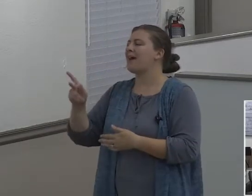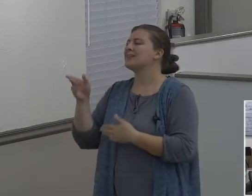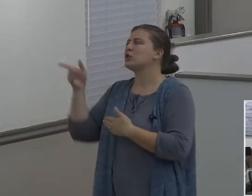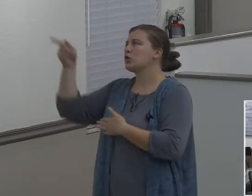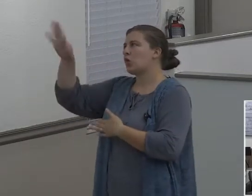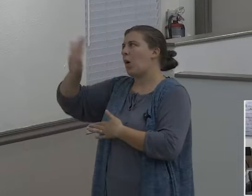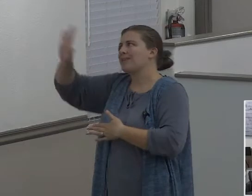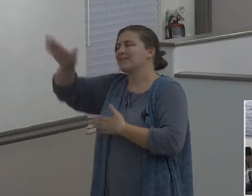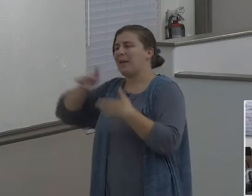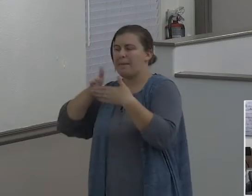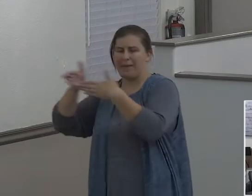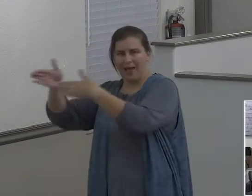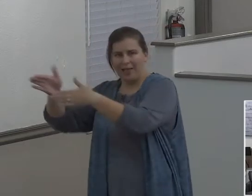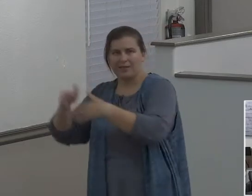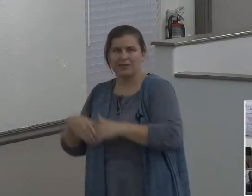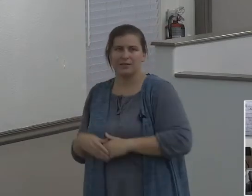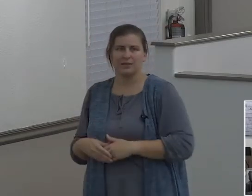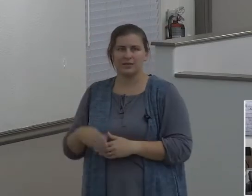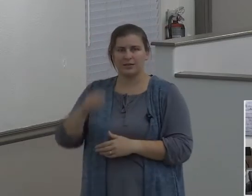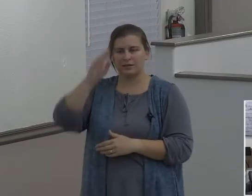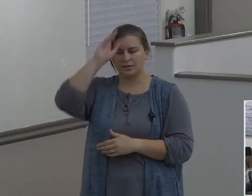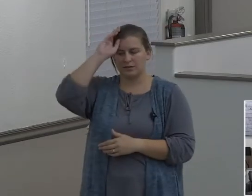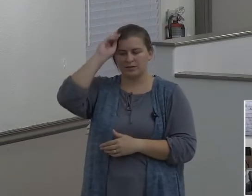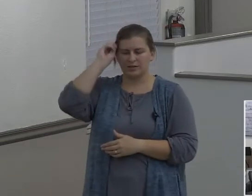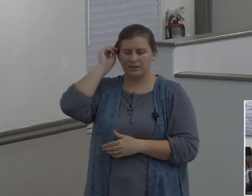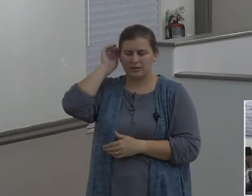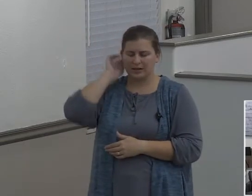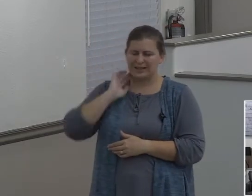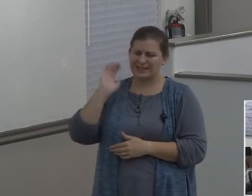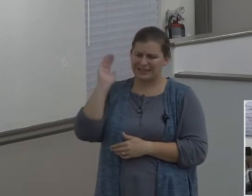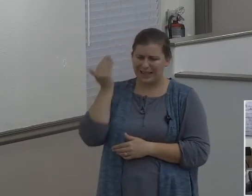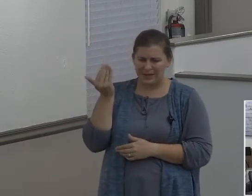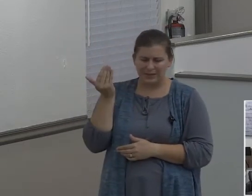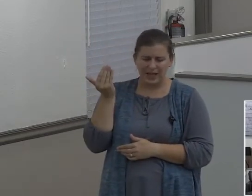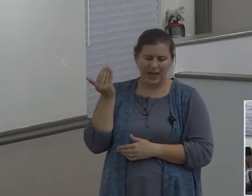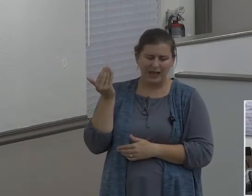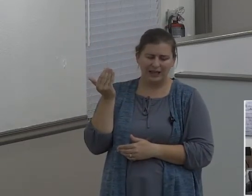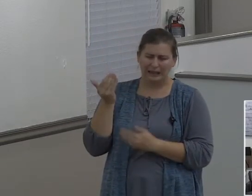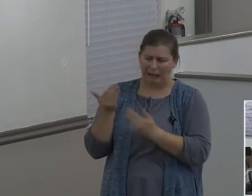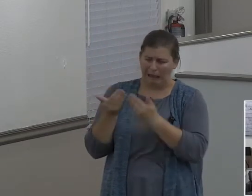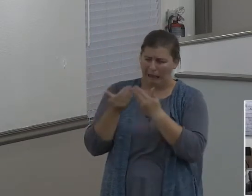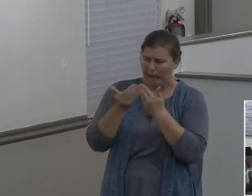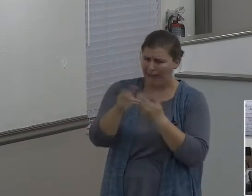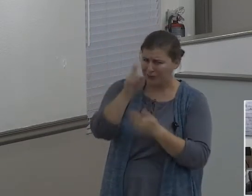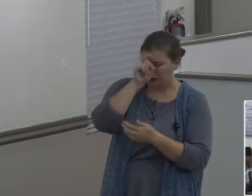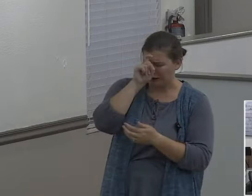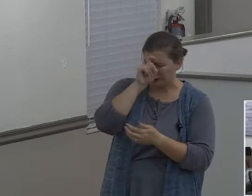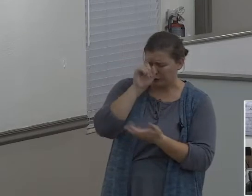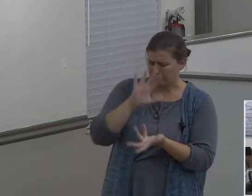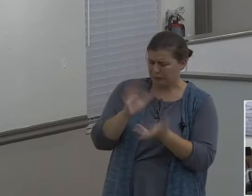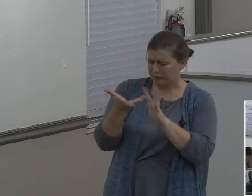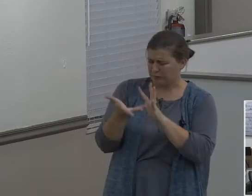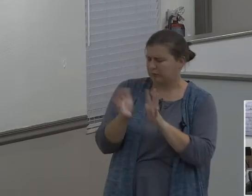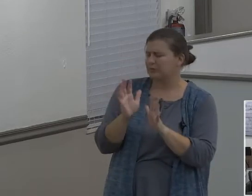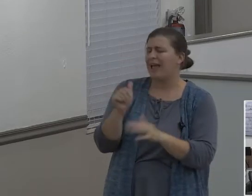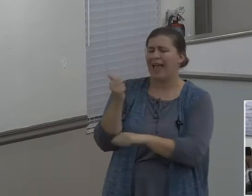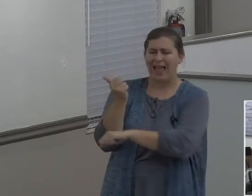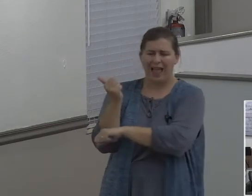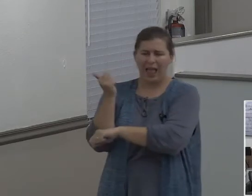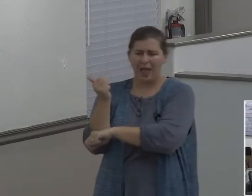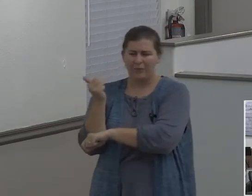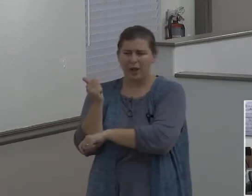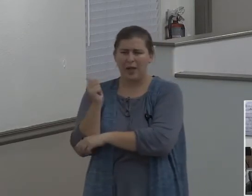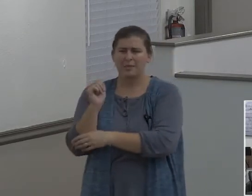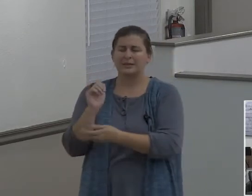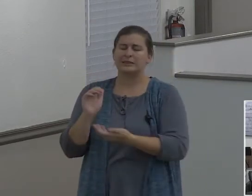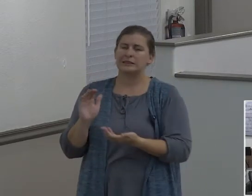know, it seems like after that kind of the debacle in Egypt, Abram is just getting back to the place where